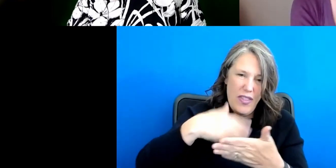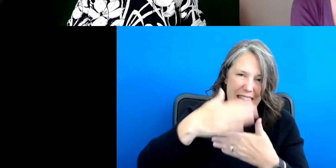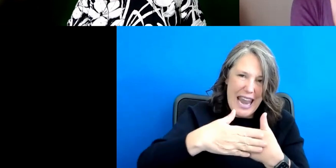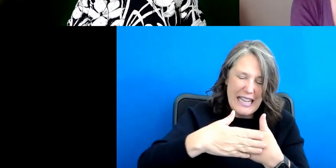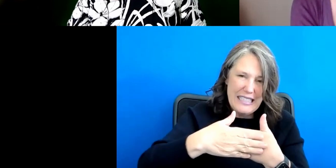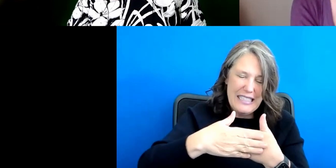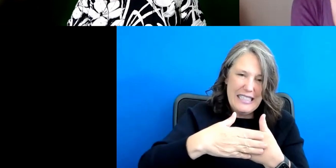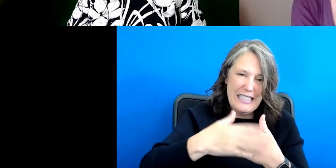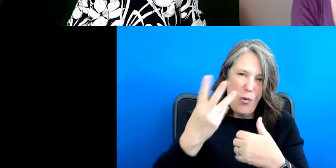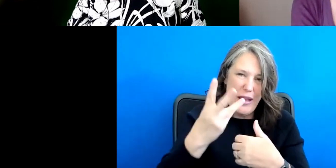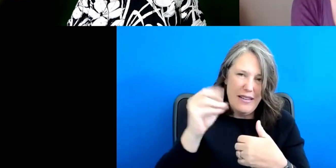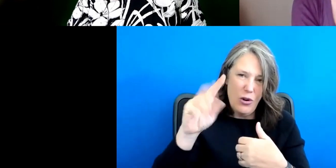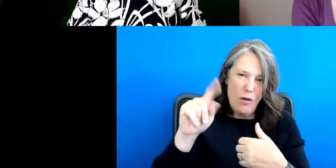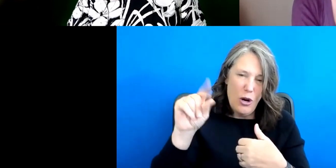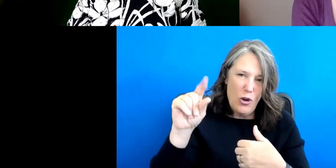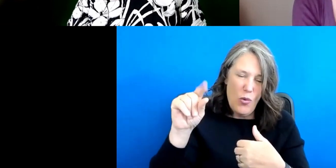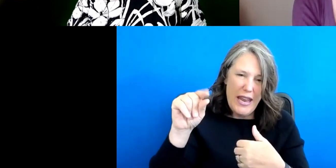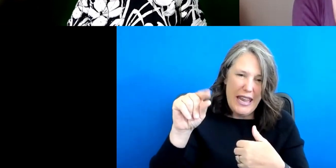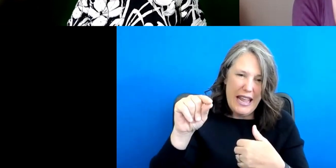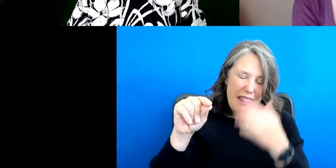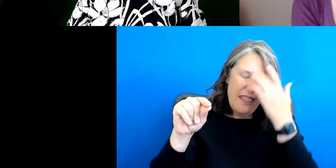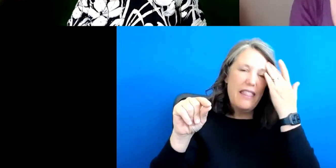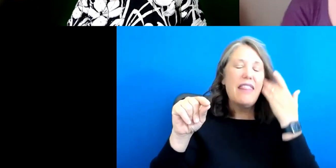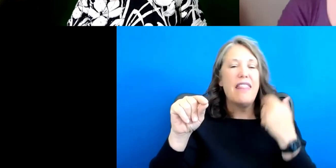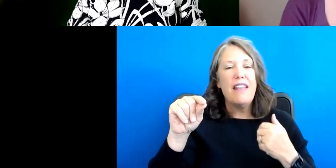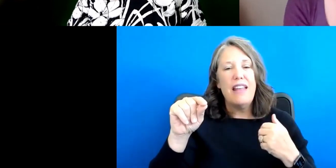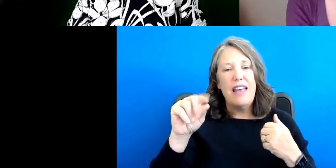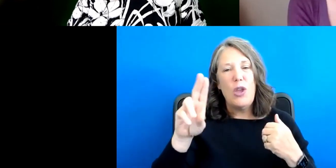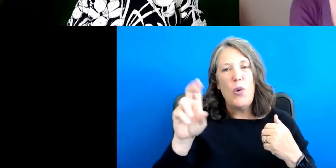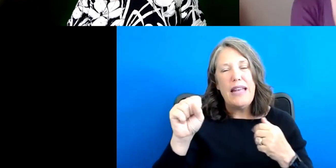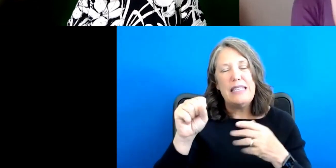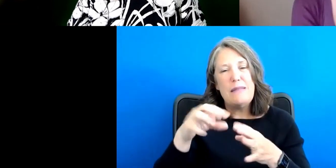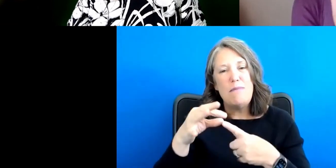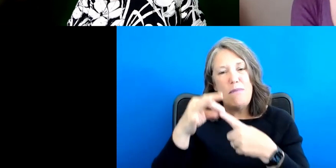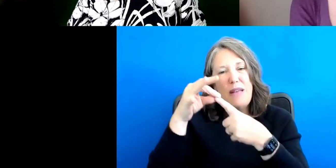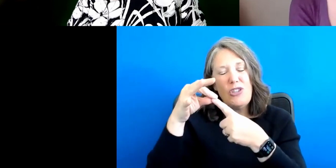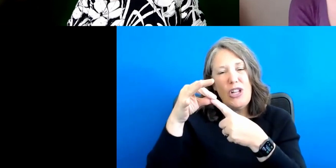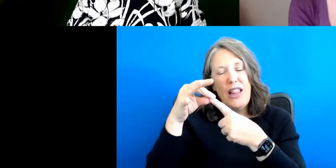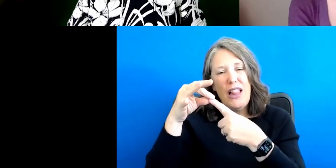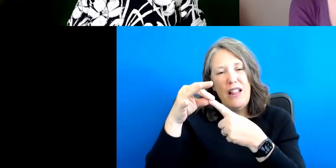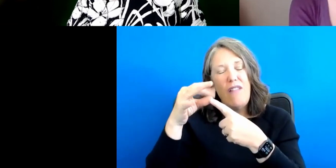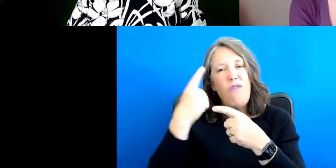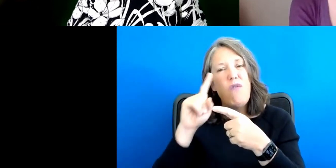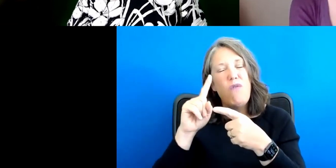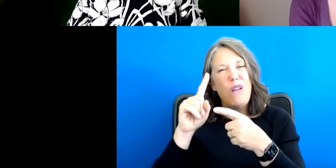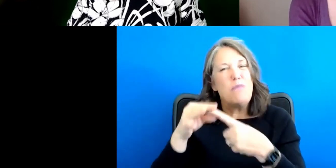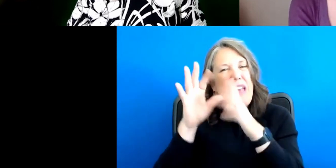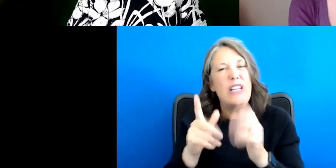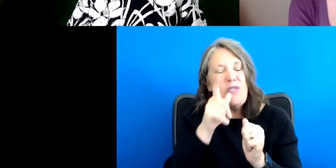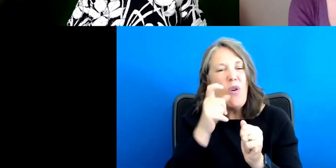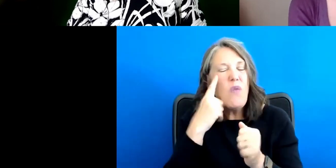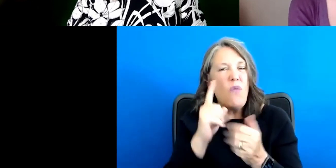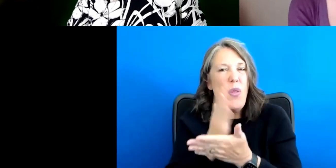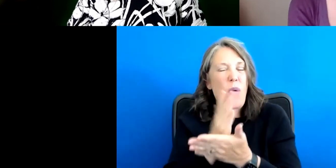Wednesday, October 20th, when Gerard Quinn, a U.S. Rapporteur on the Rights of Persons with Disability, joins us